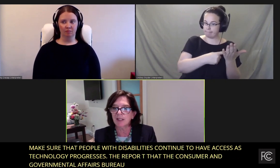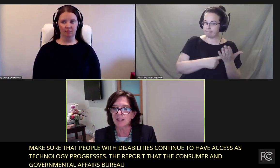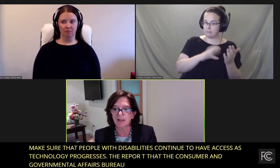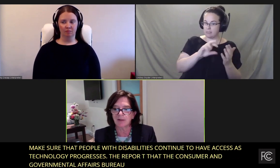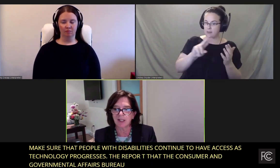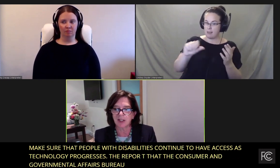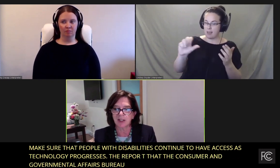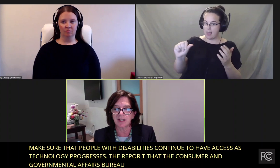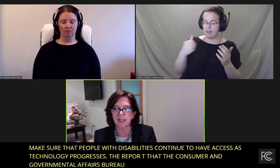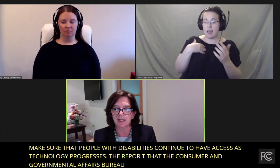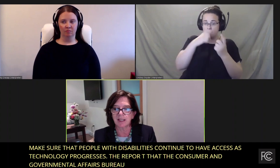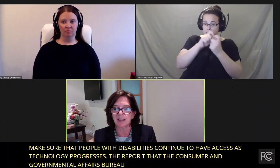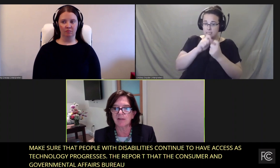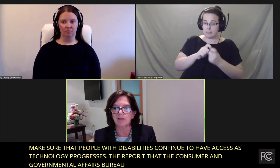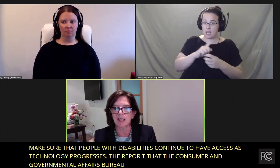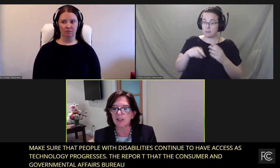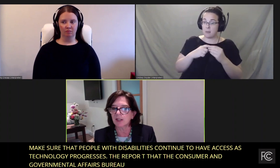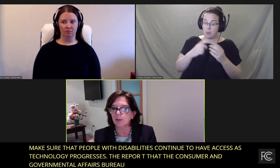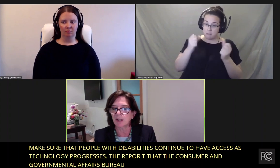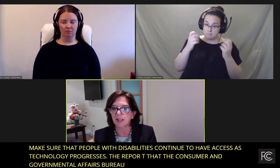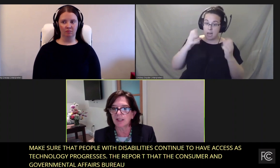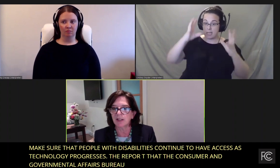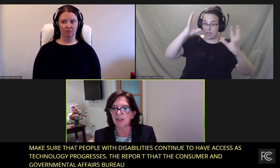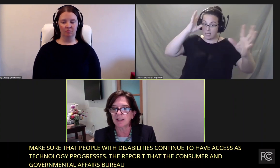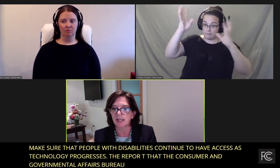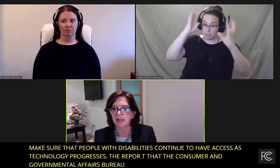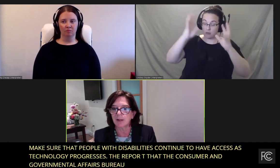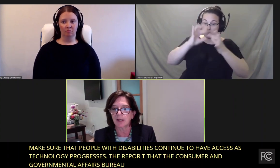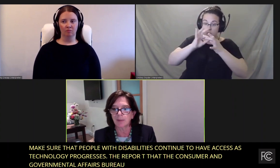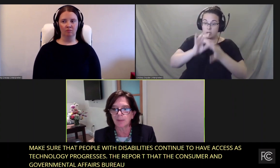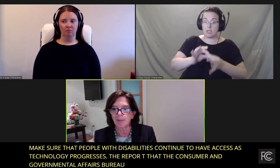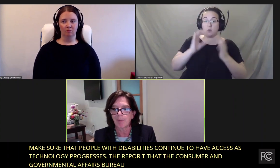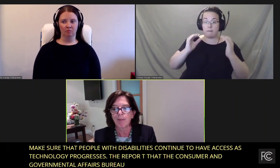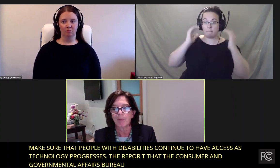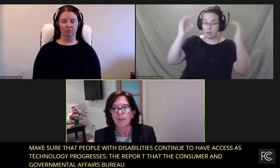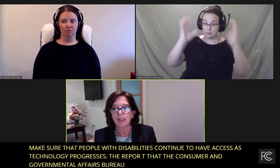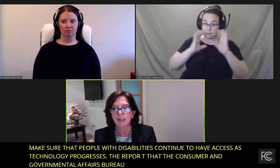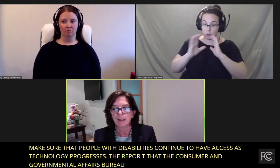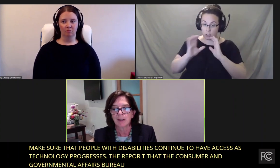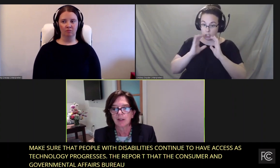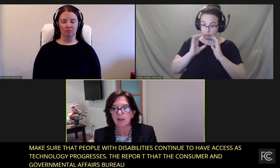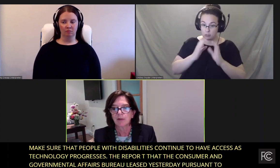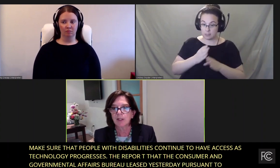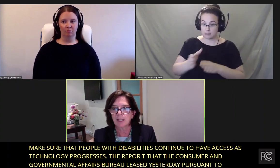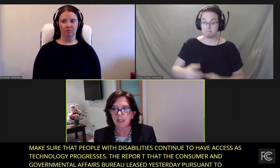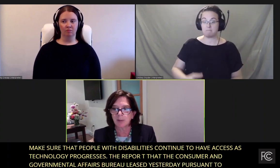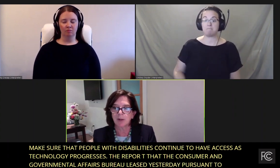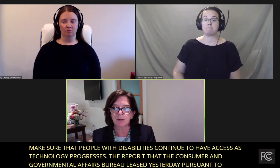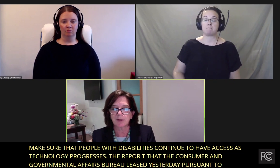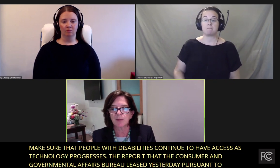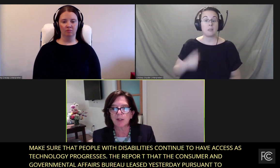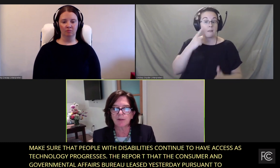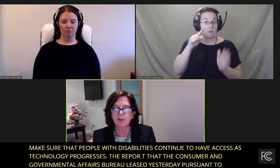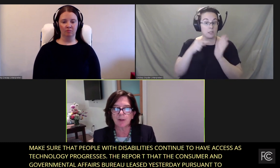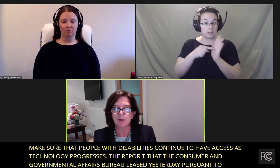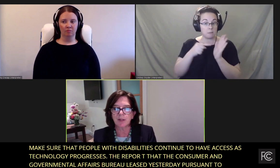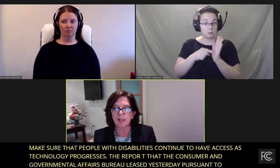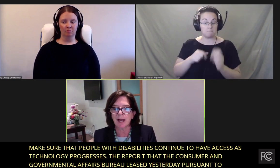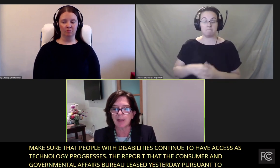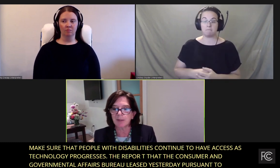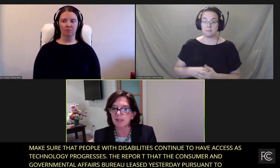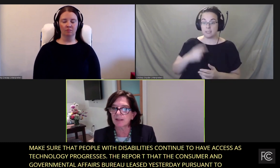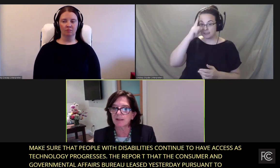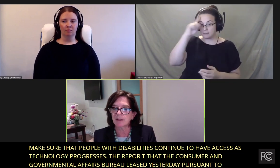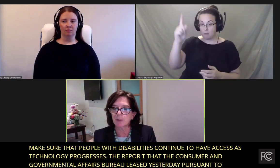many of these innovations in the advanced communications area. Diane For example, smartphones,